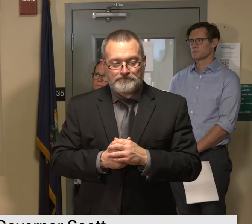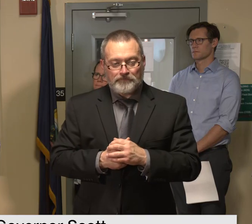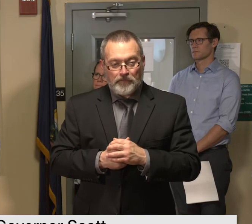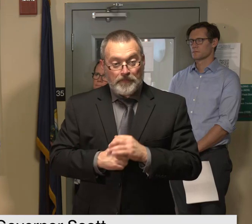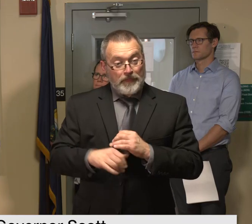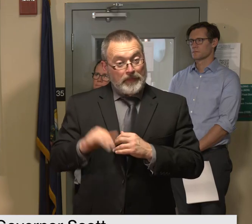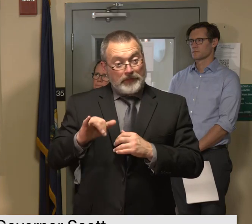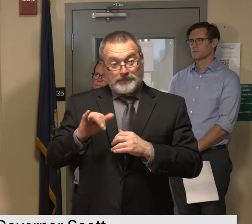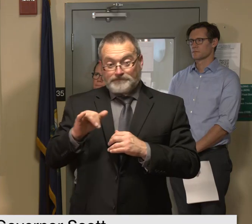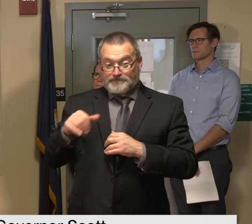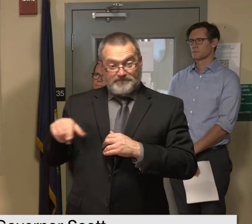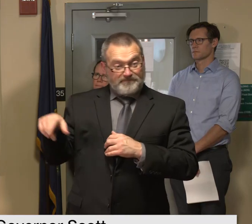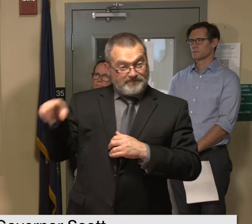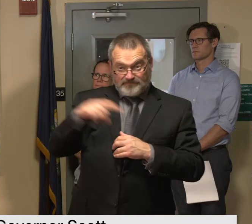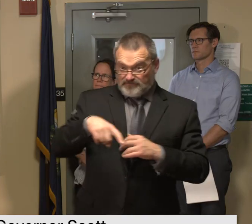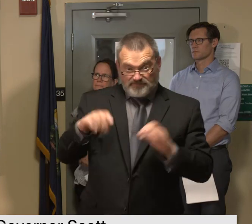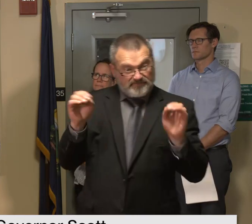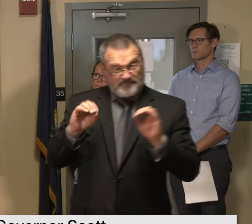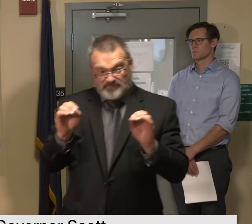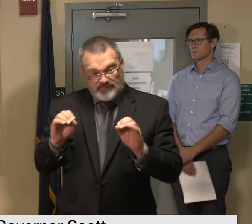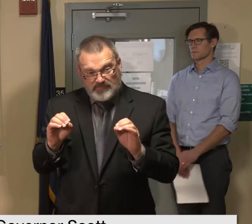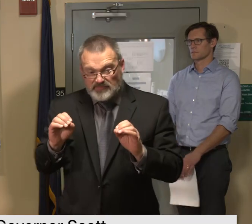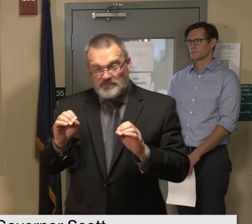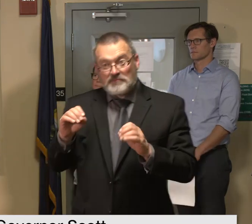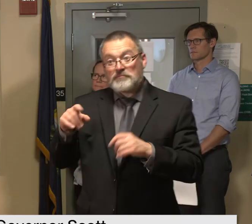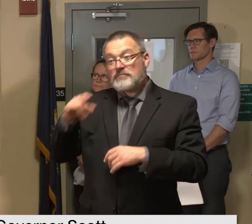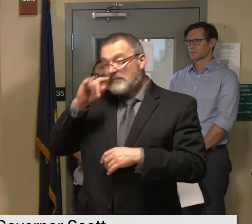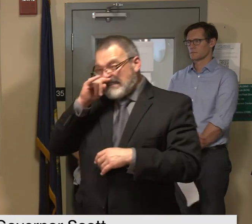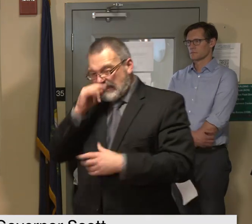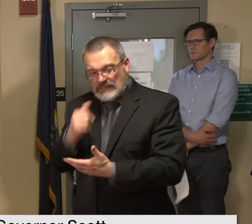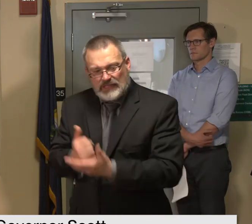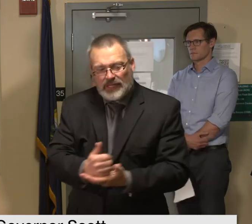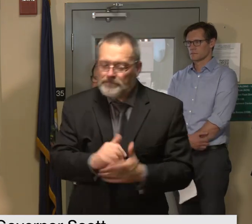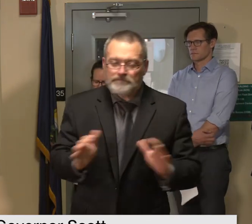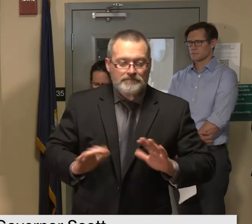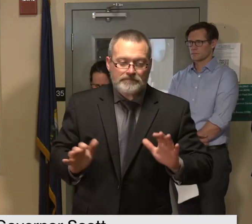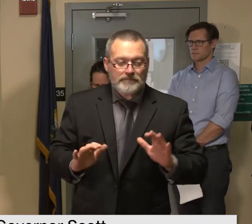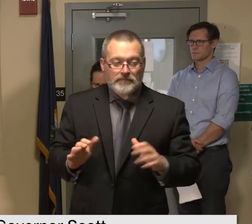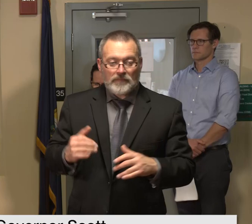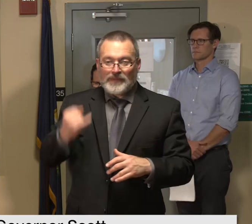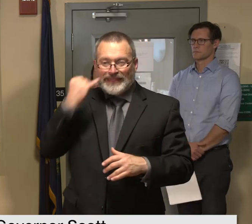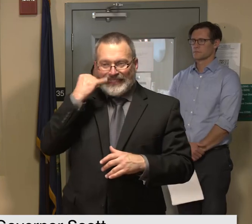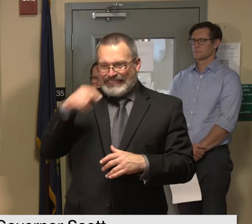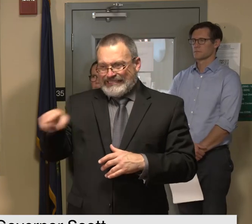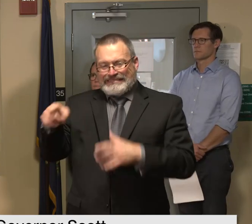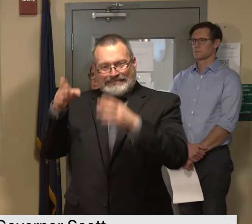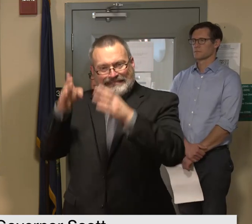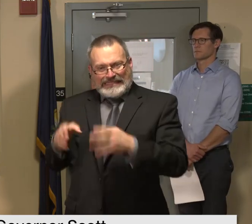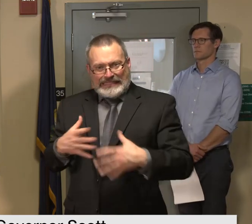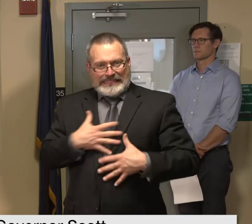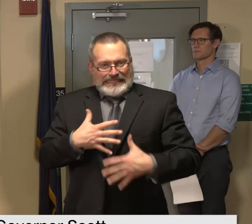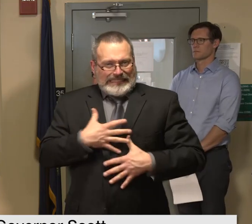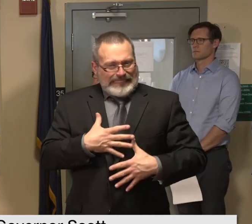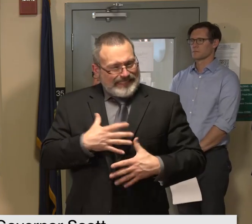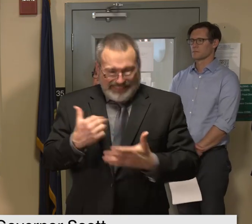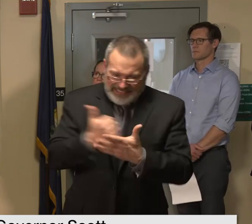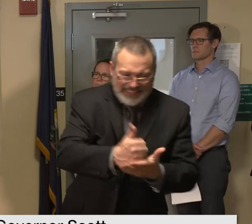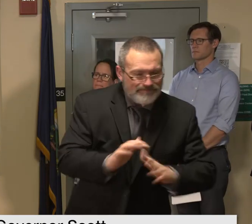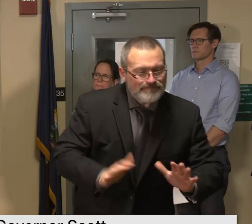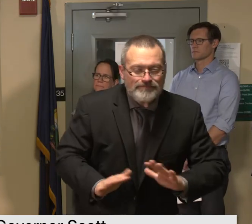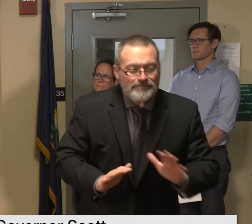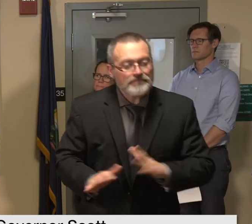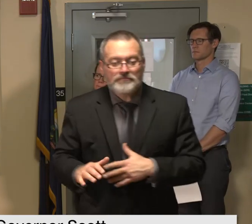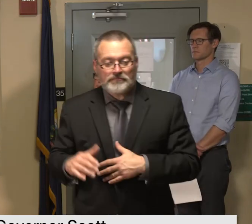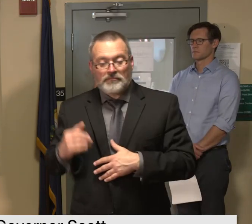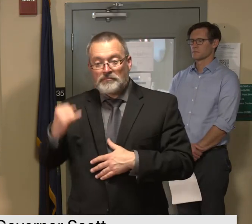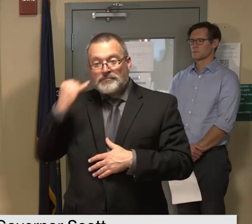after a flood would include children people who have any kind of breathing problems and people who have weakened immune